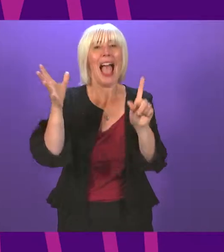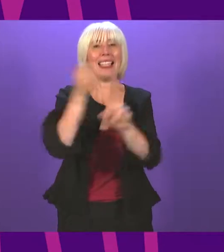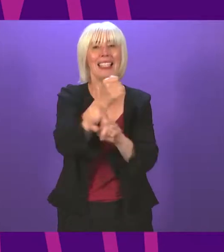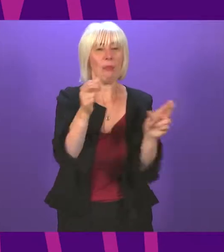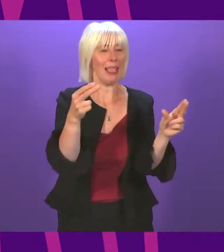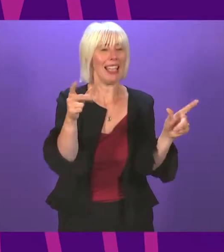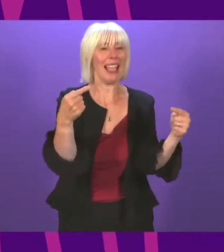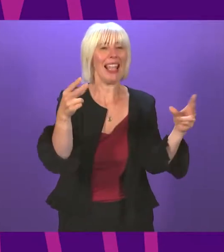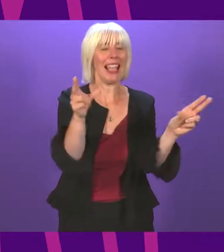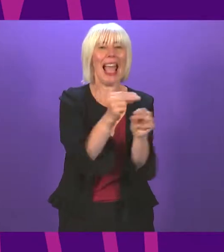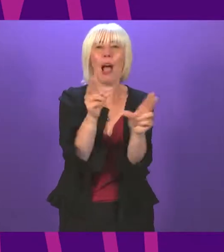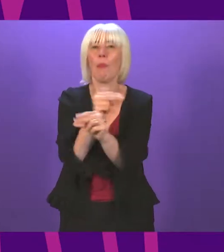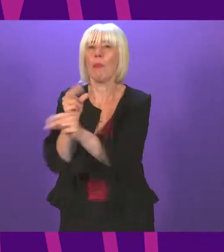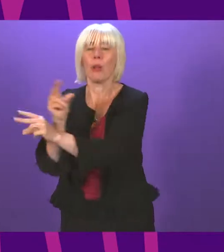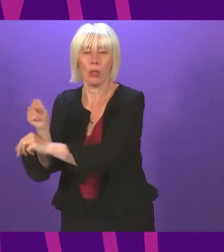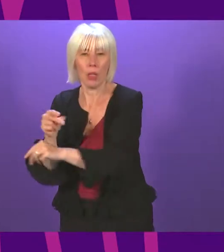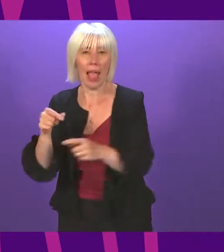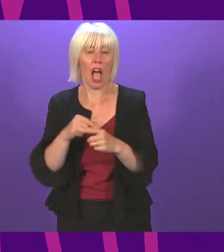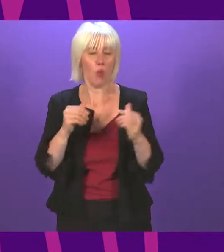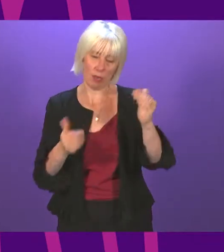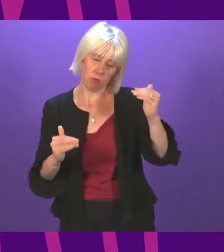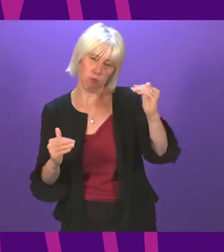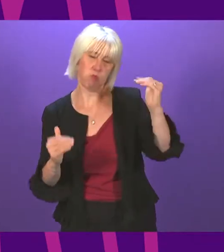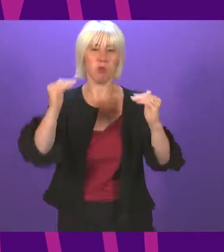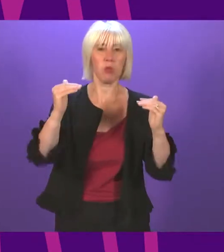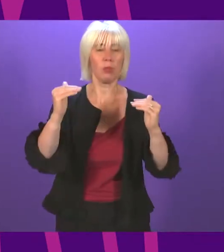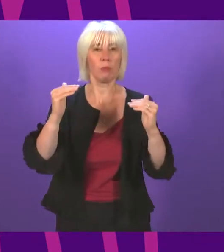pupil equity funding and the Challenge Authority program.